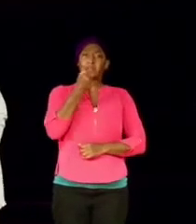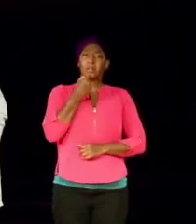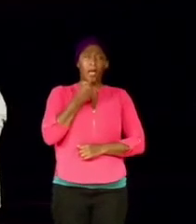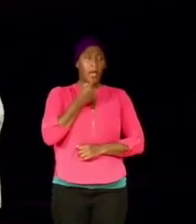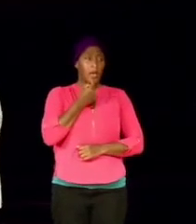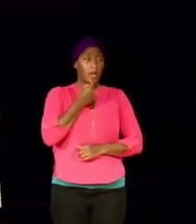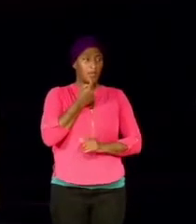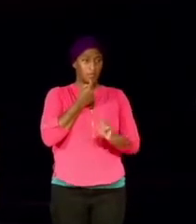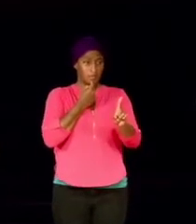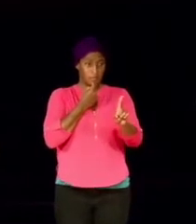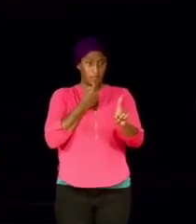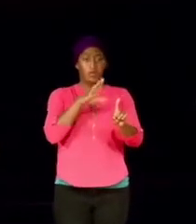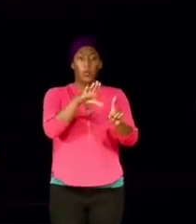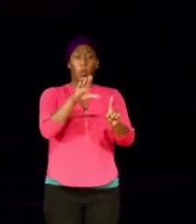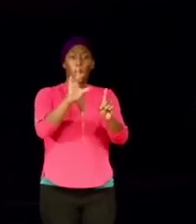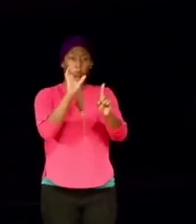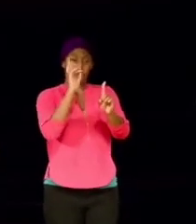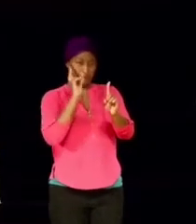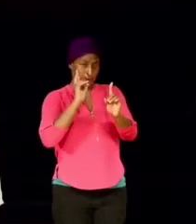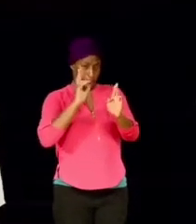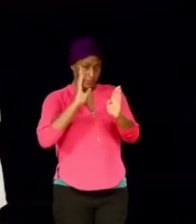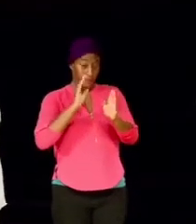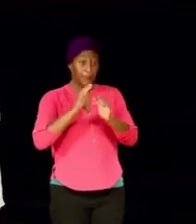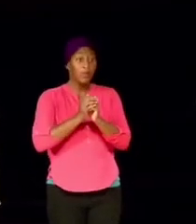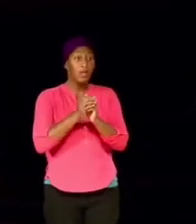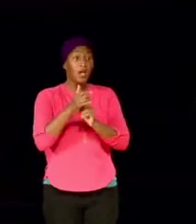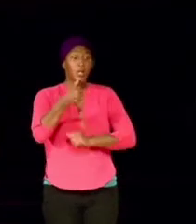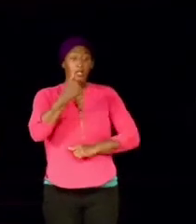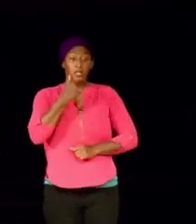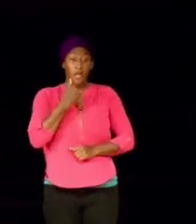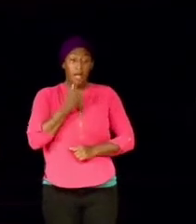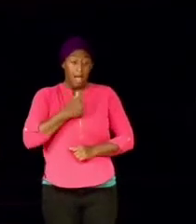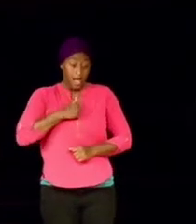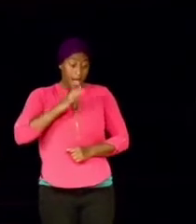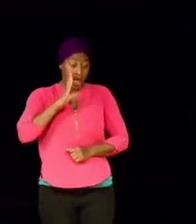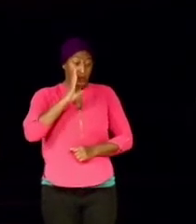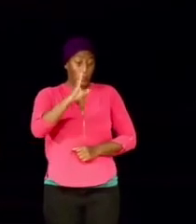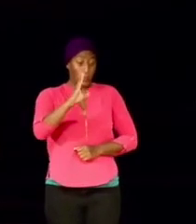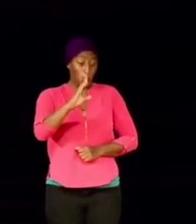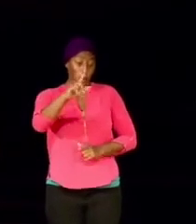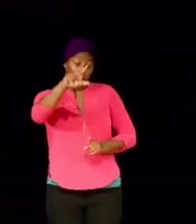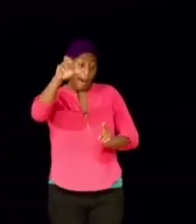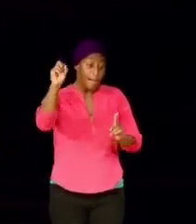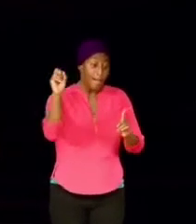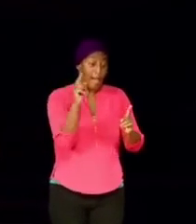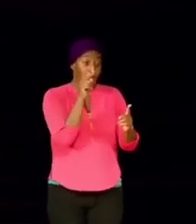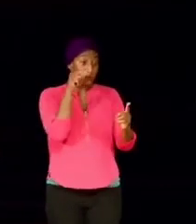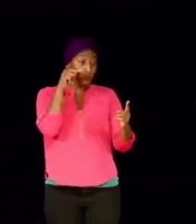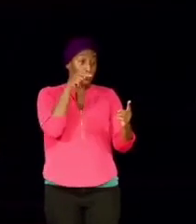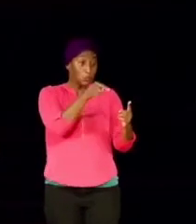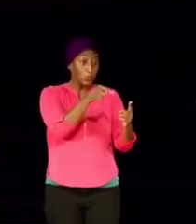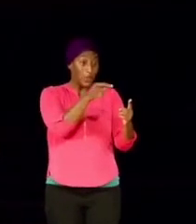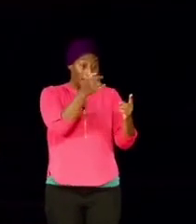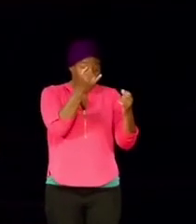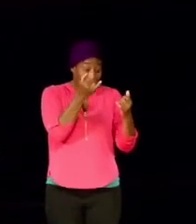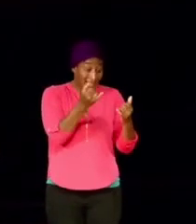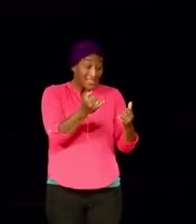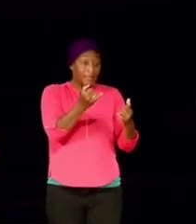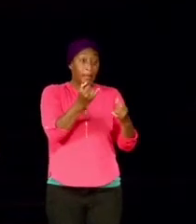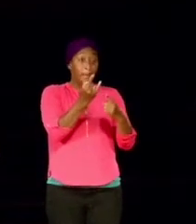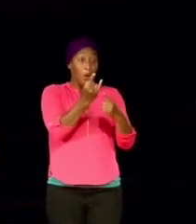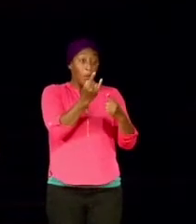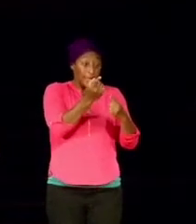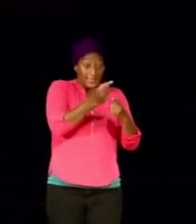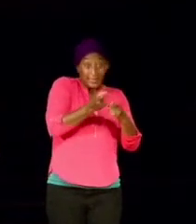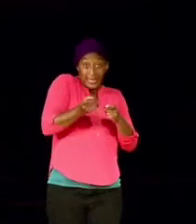I will, watch my wording here. I will return to you about this time next year.